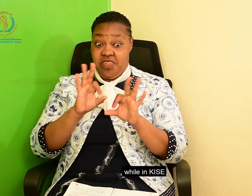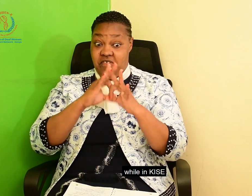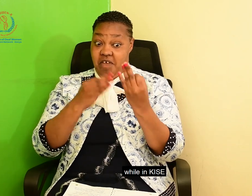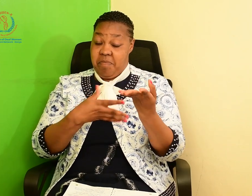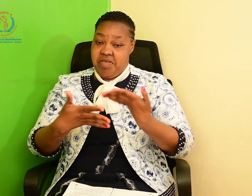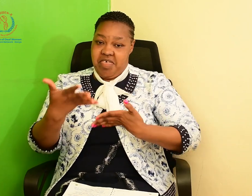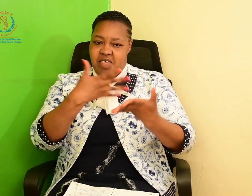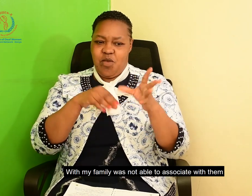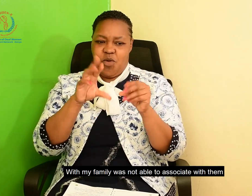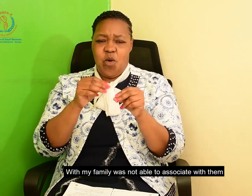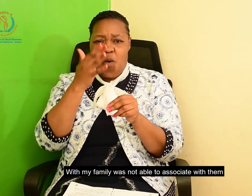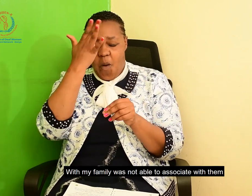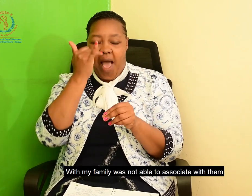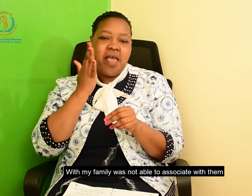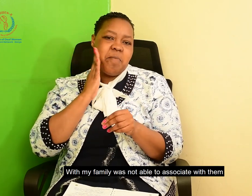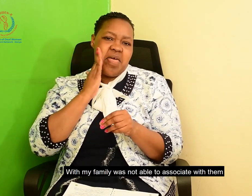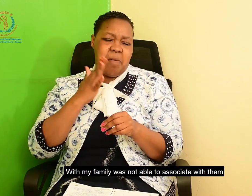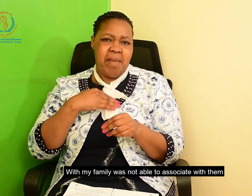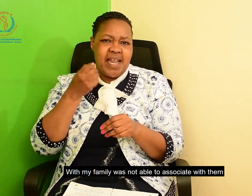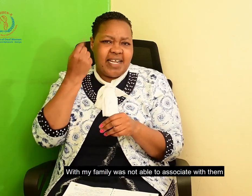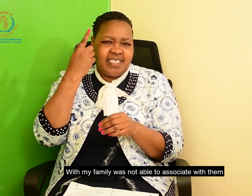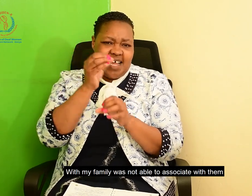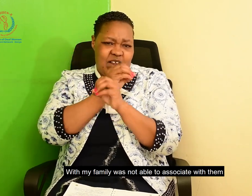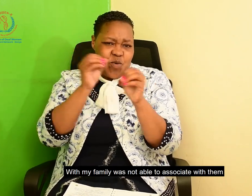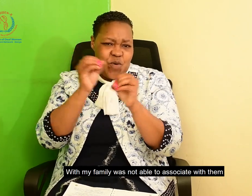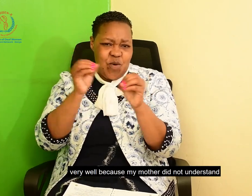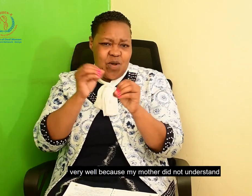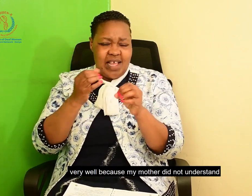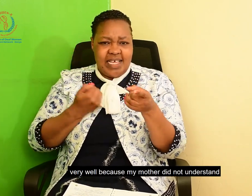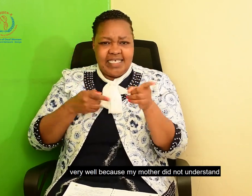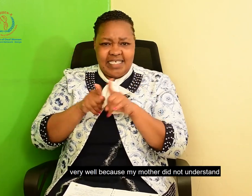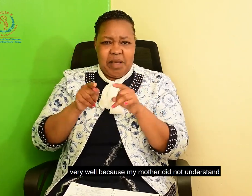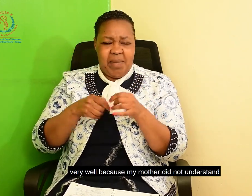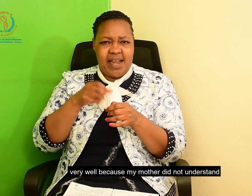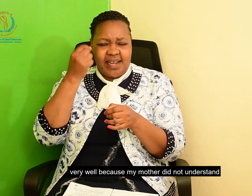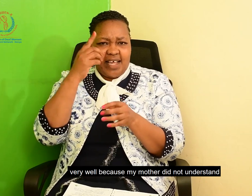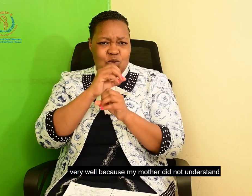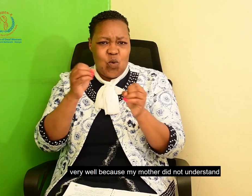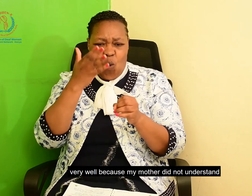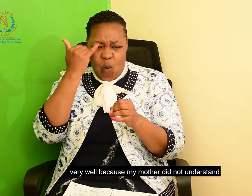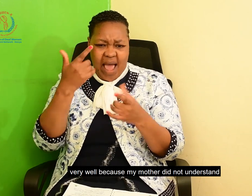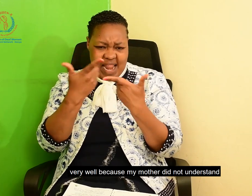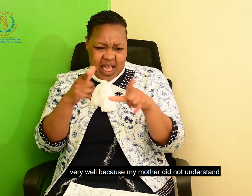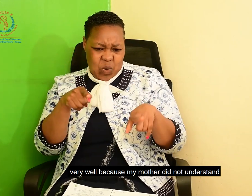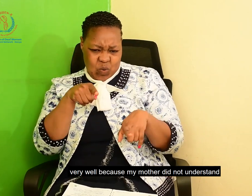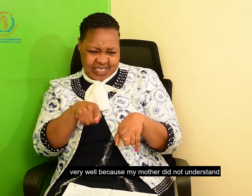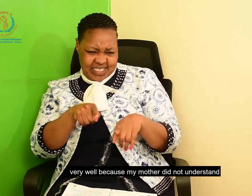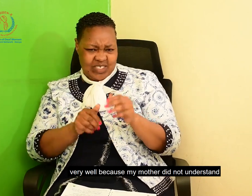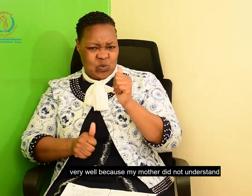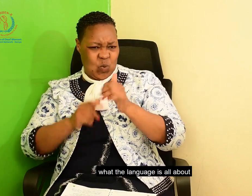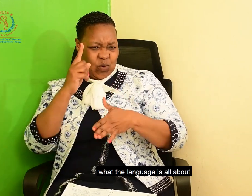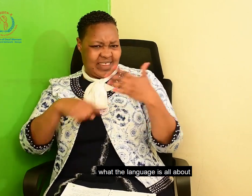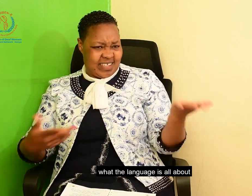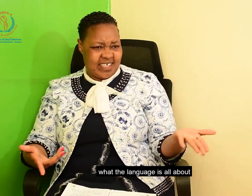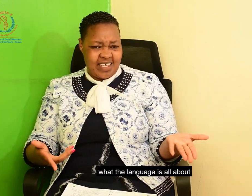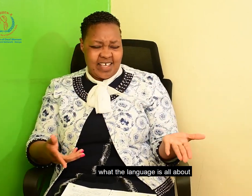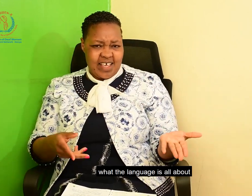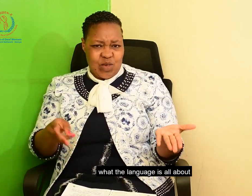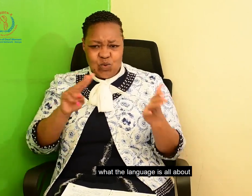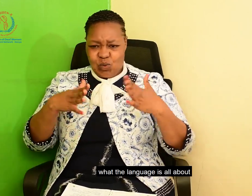Okay. So, with my family, I wasn't able to associate with them very well, because my mother would not understand what that language is all